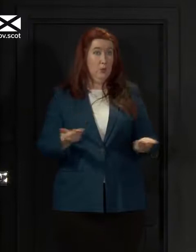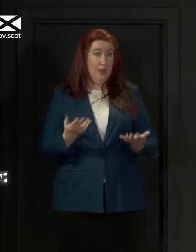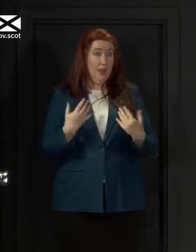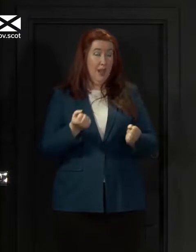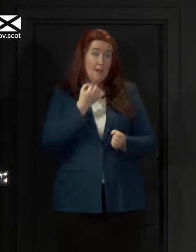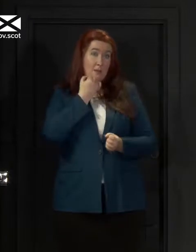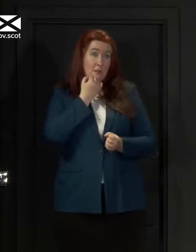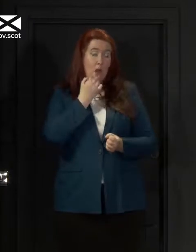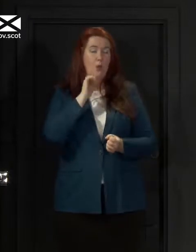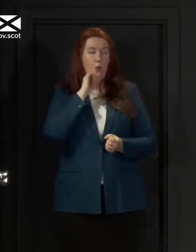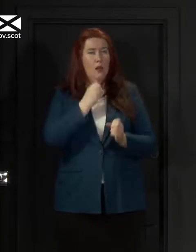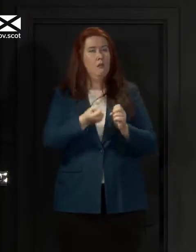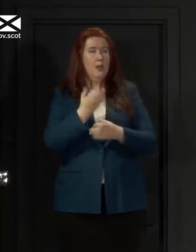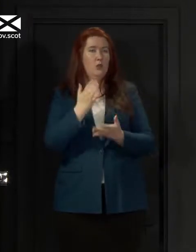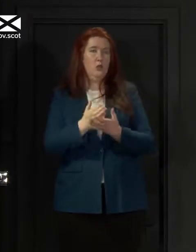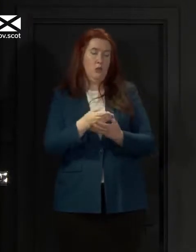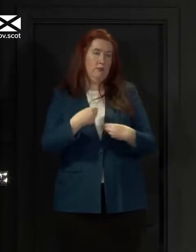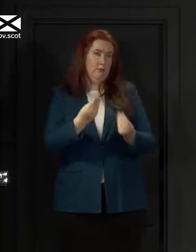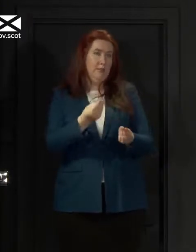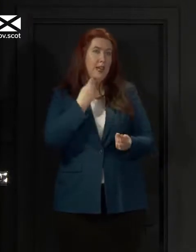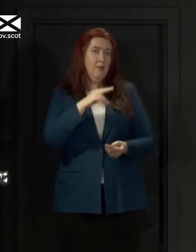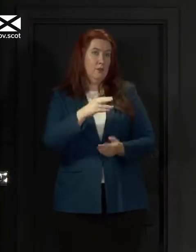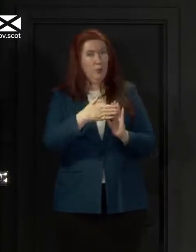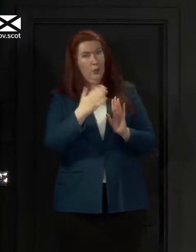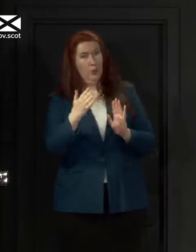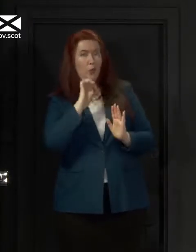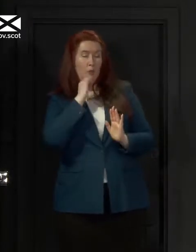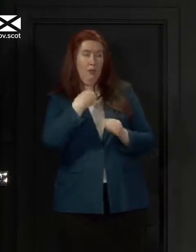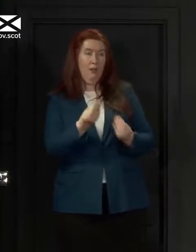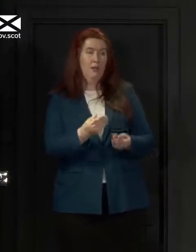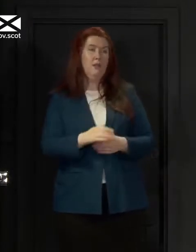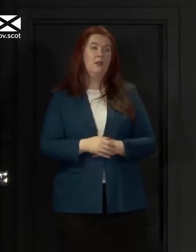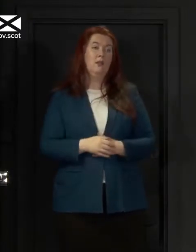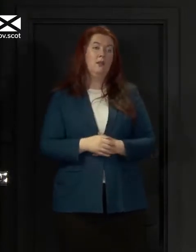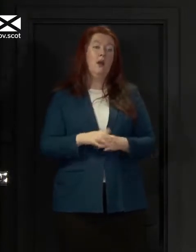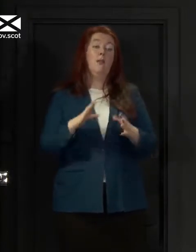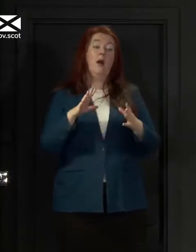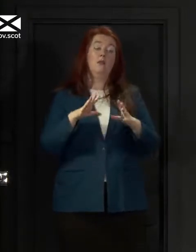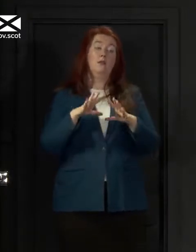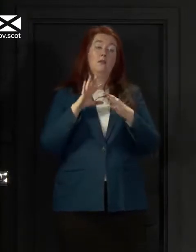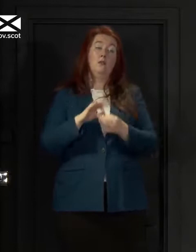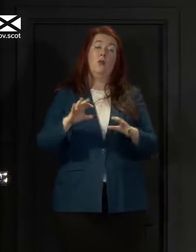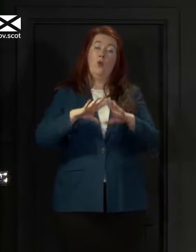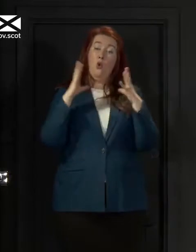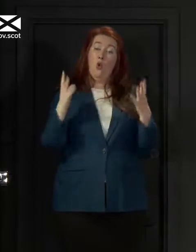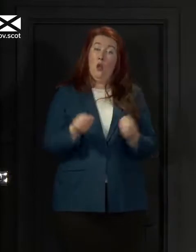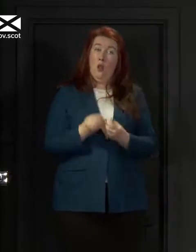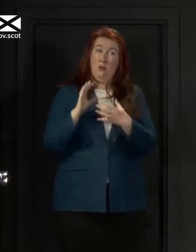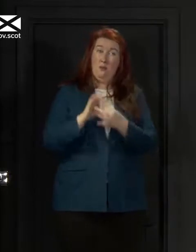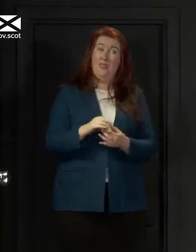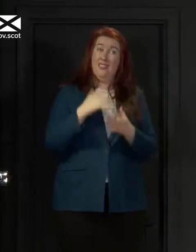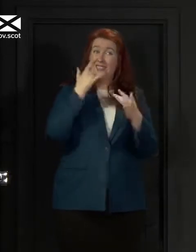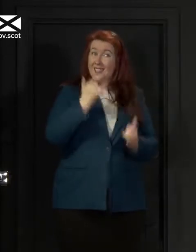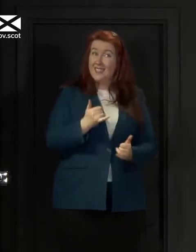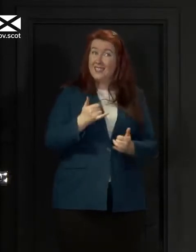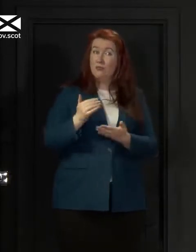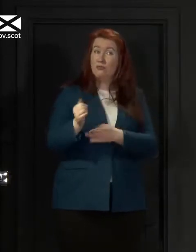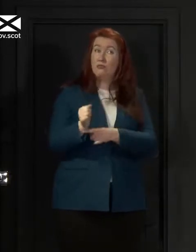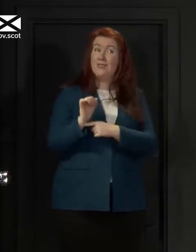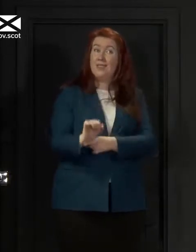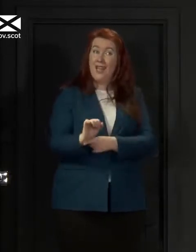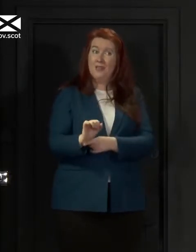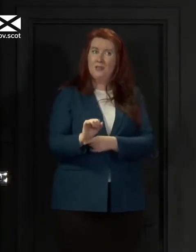then we will make sure that you have that this afternoon. Other than that, on the whole operation of Test and Protect, which of course is